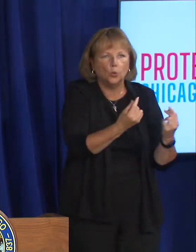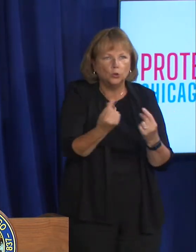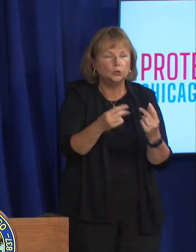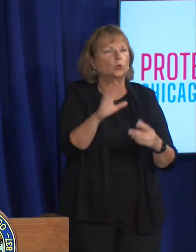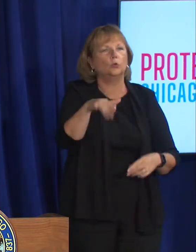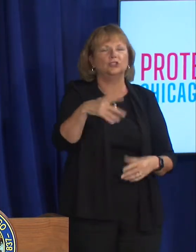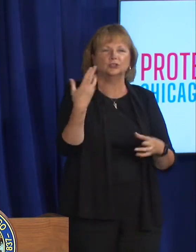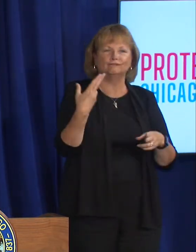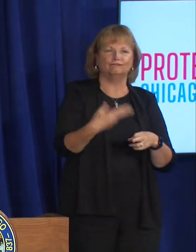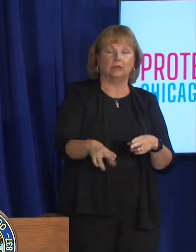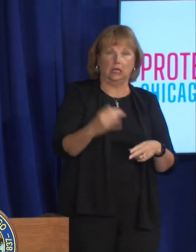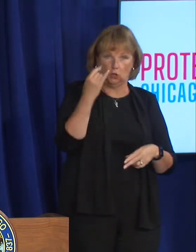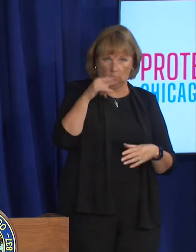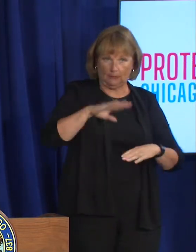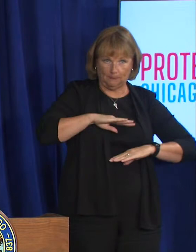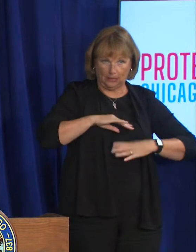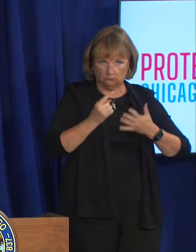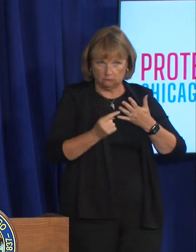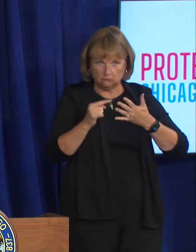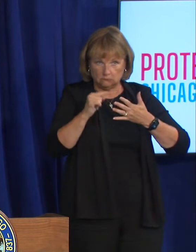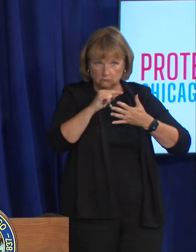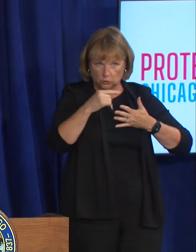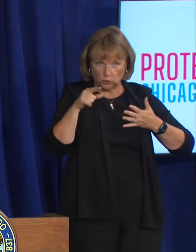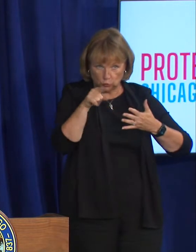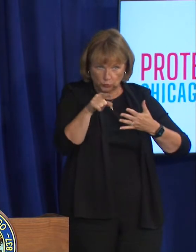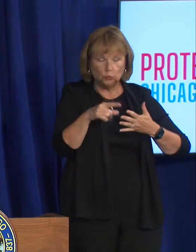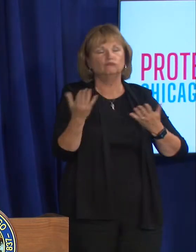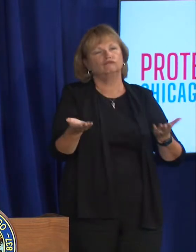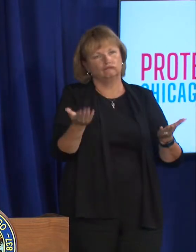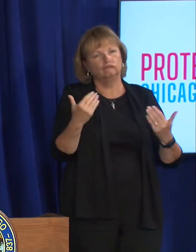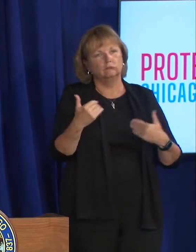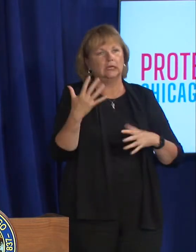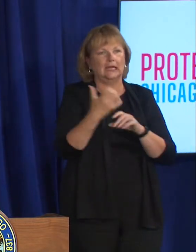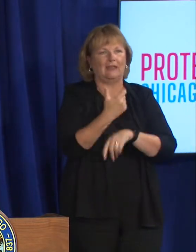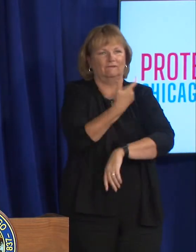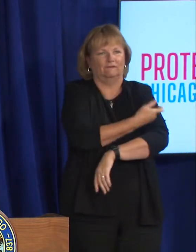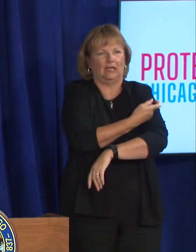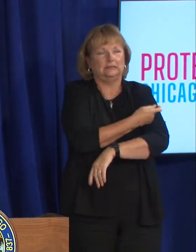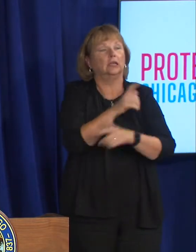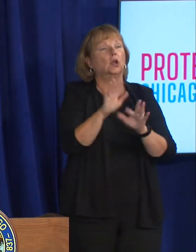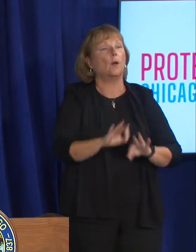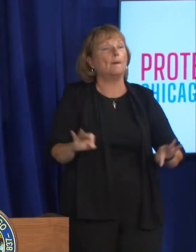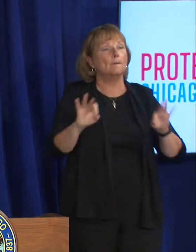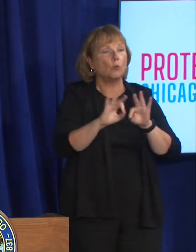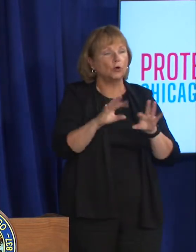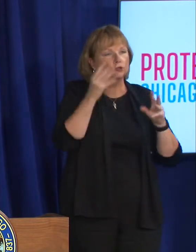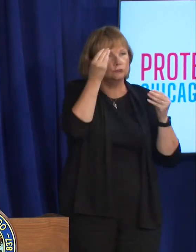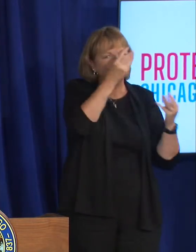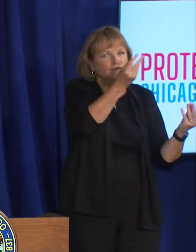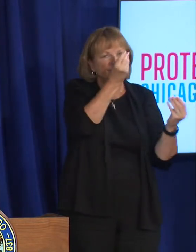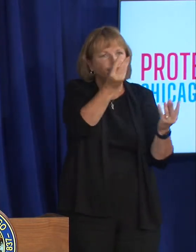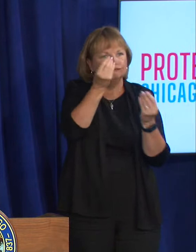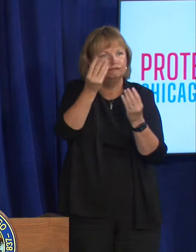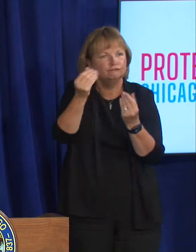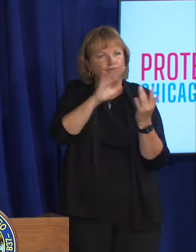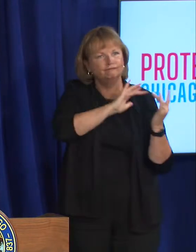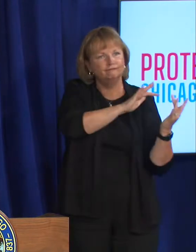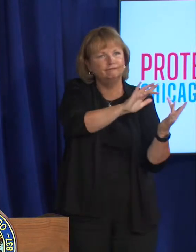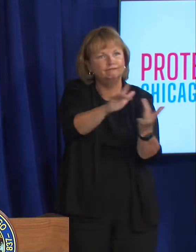criteria we encourage you to vaccinate and then making sure that we can get information uh out i think that the um